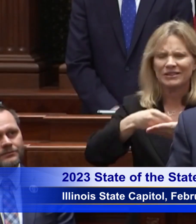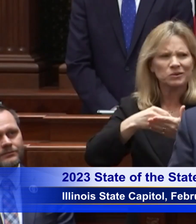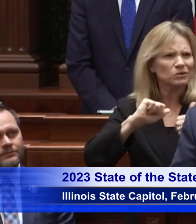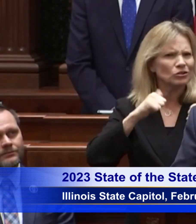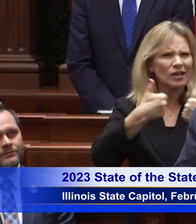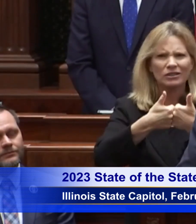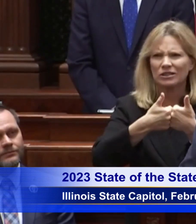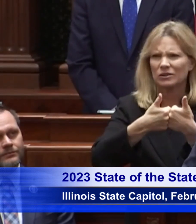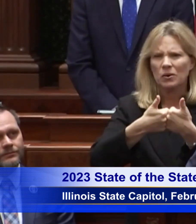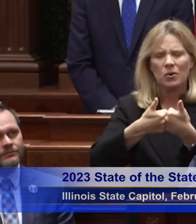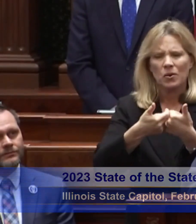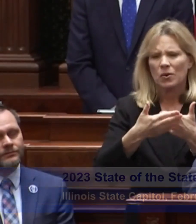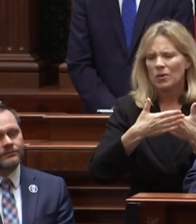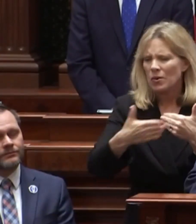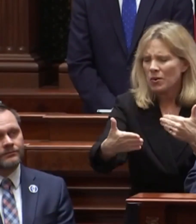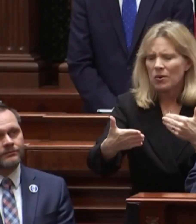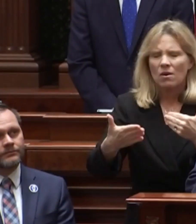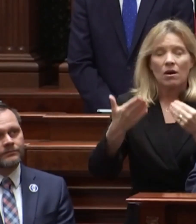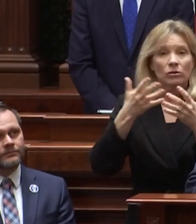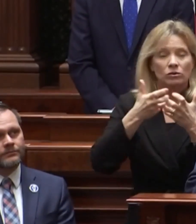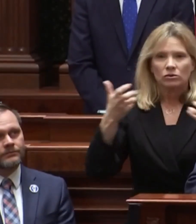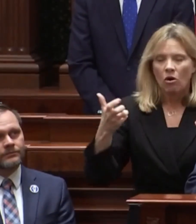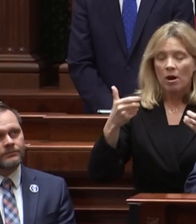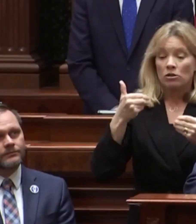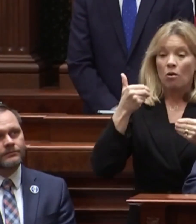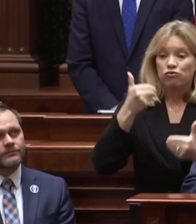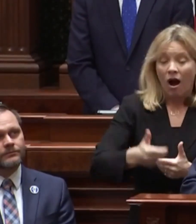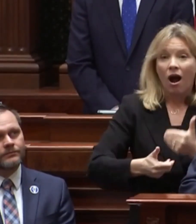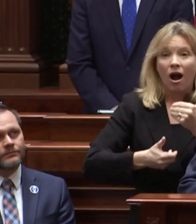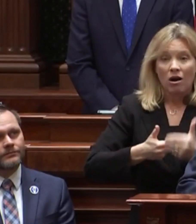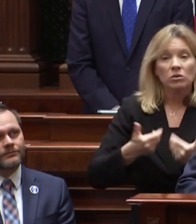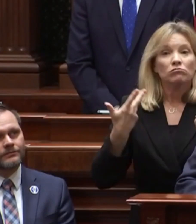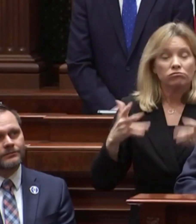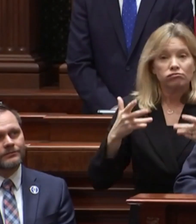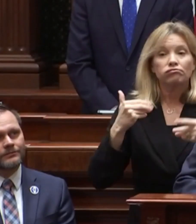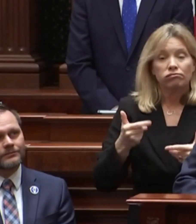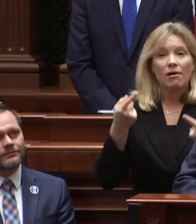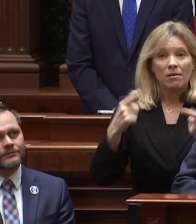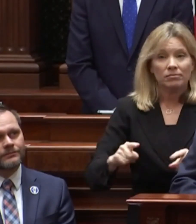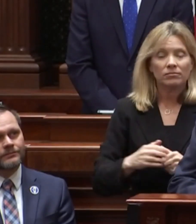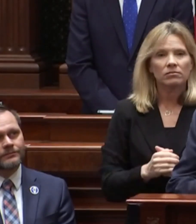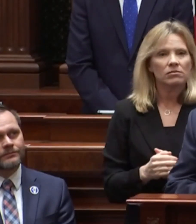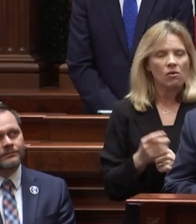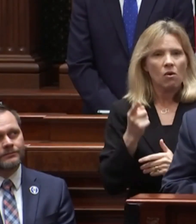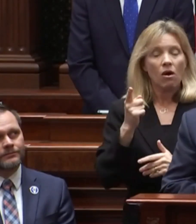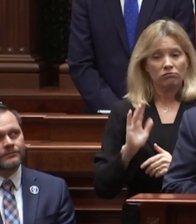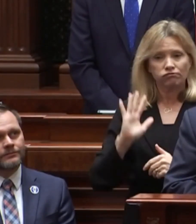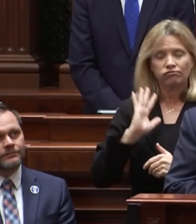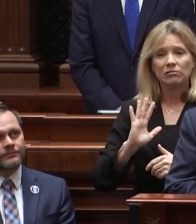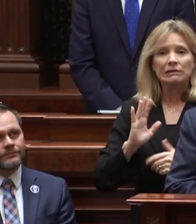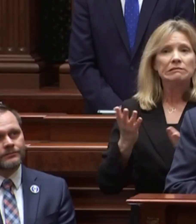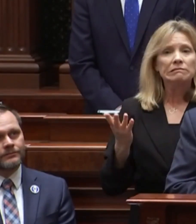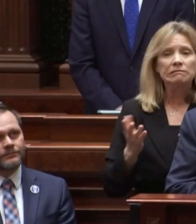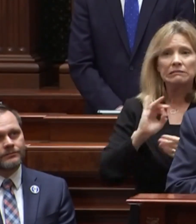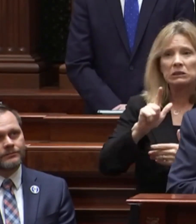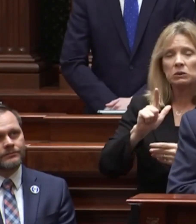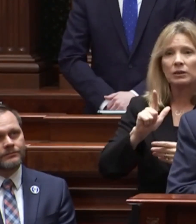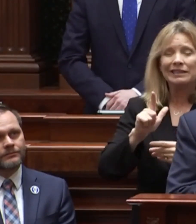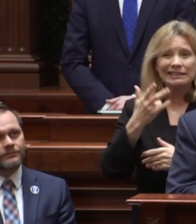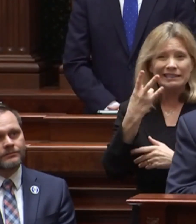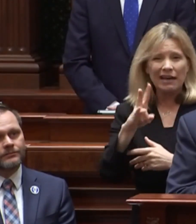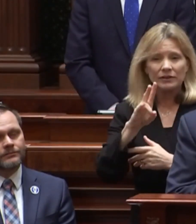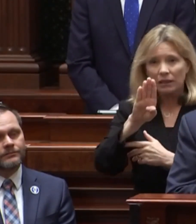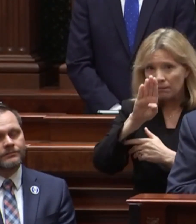challenges laid ahead and so much progress had been made. What was once an Illinois with